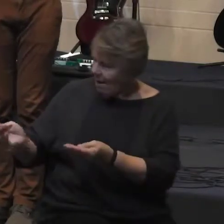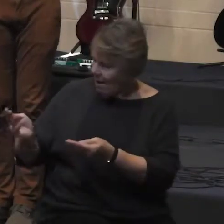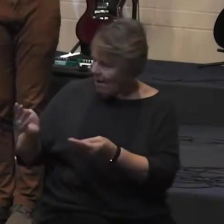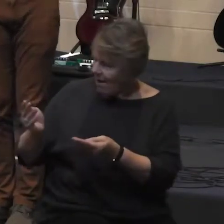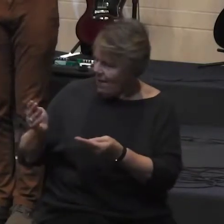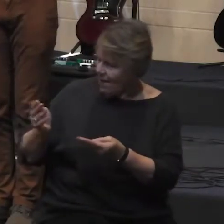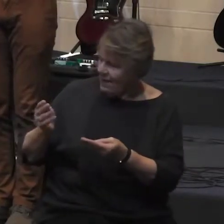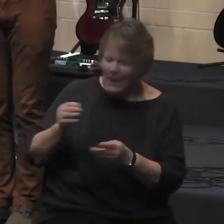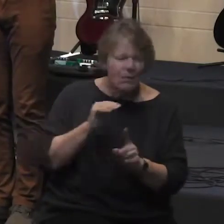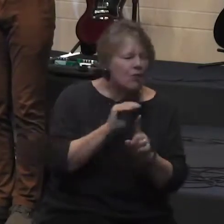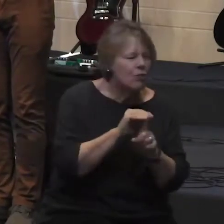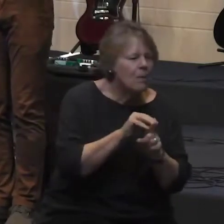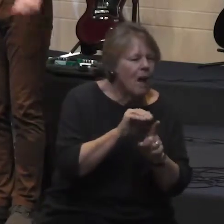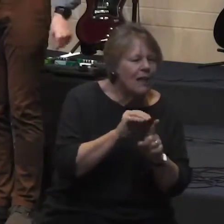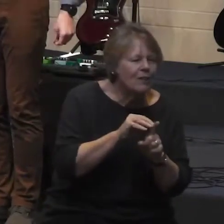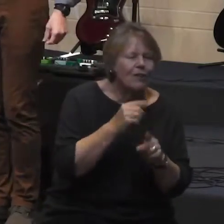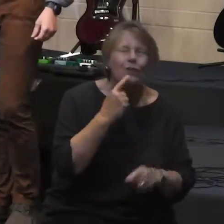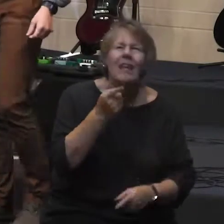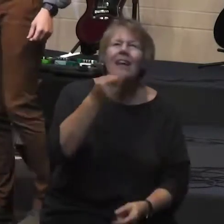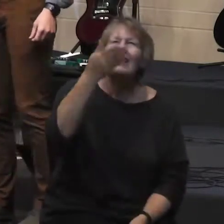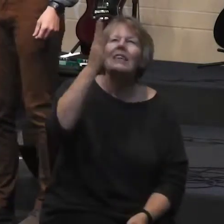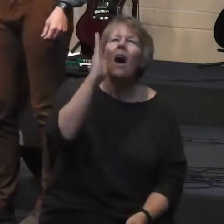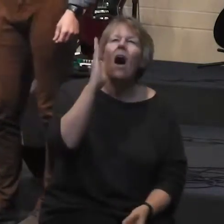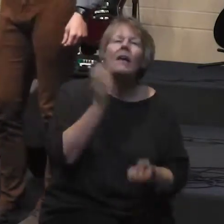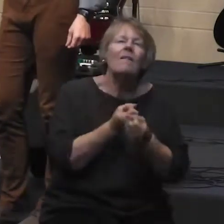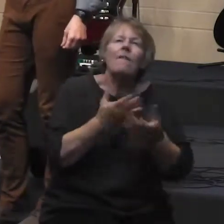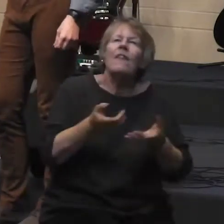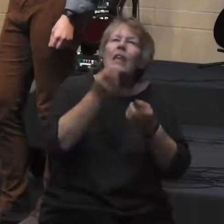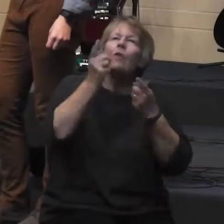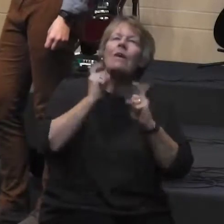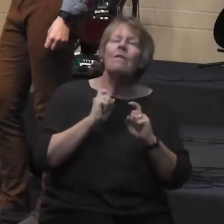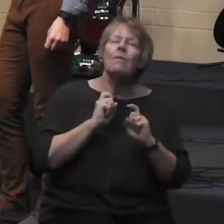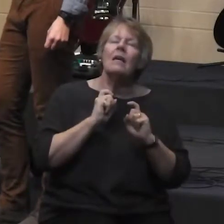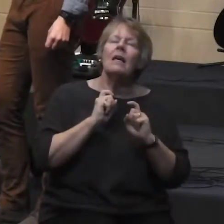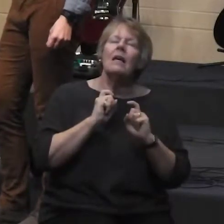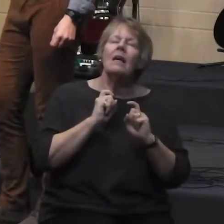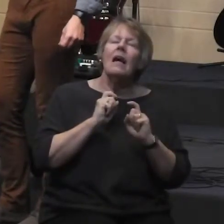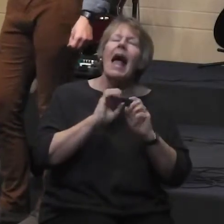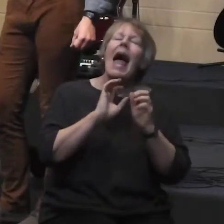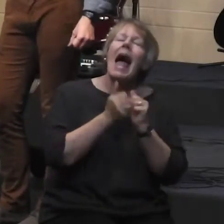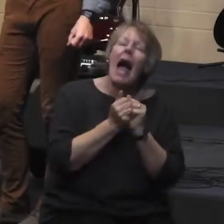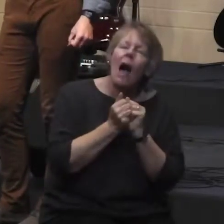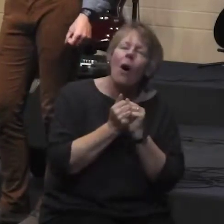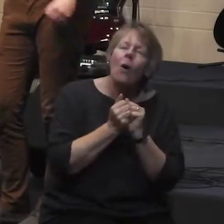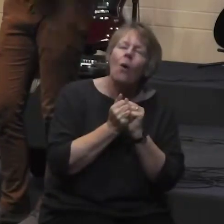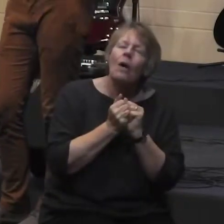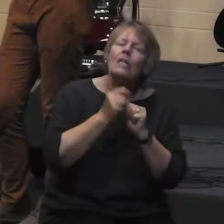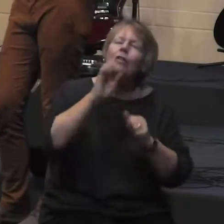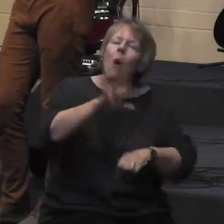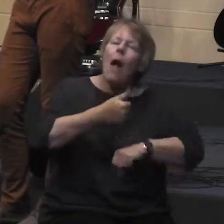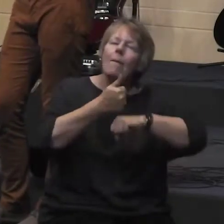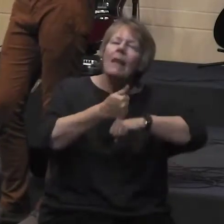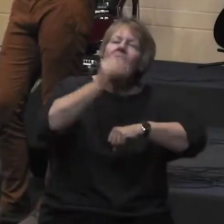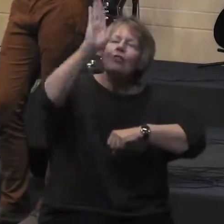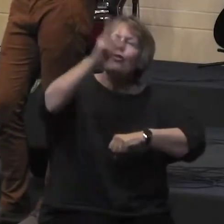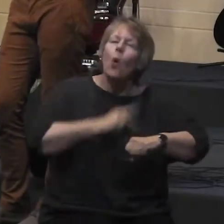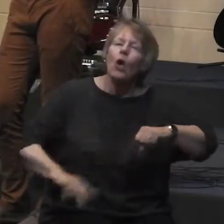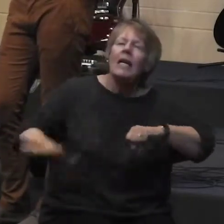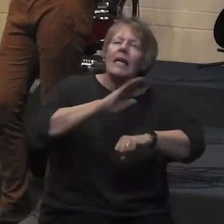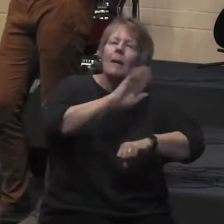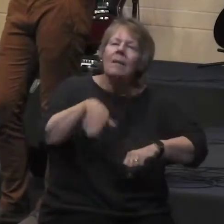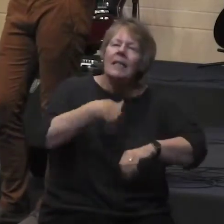that you've given me financially how do I place your kingdom in the center of that part of my life